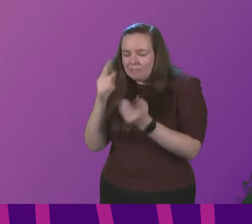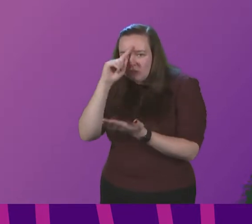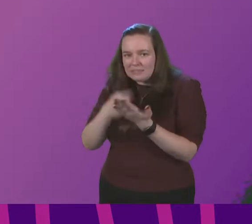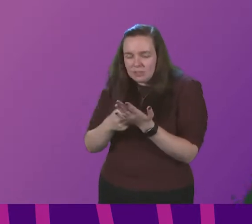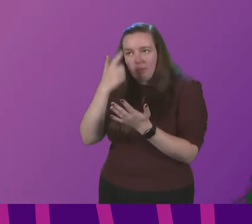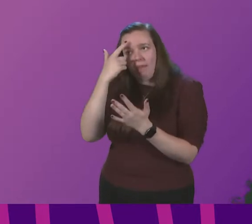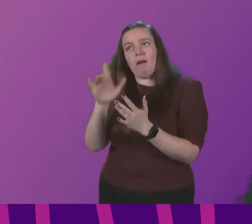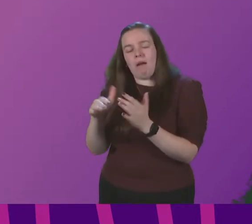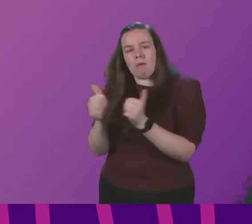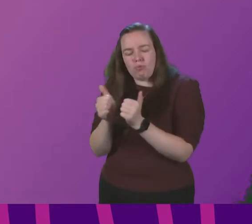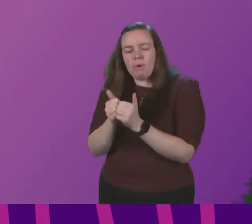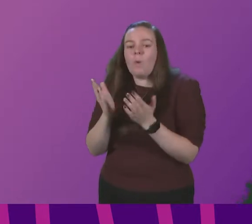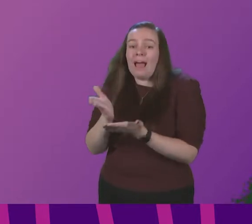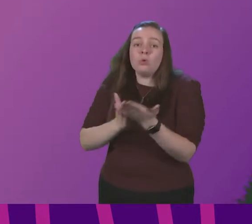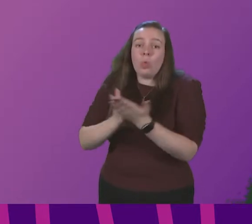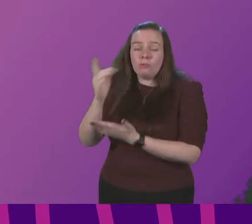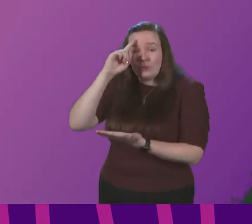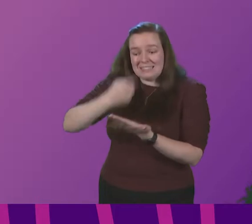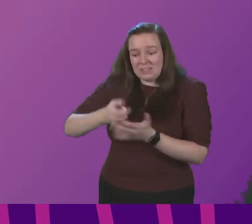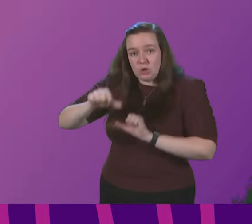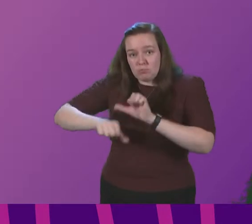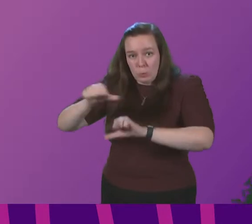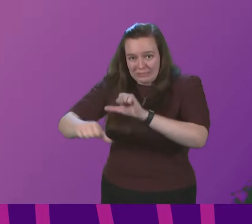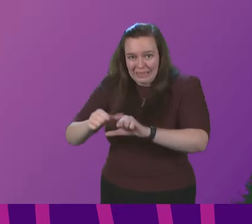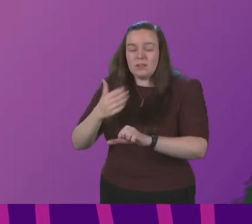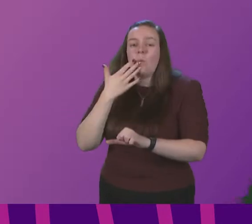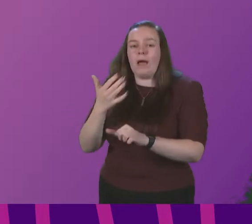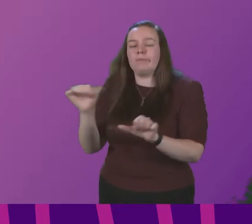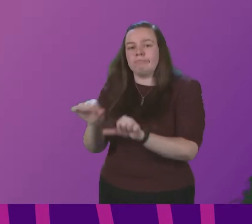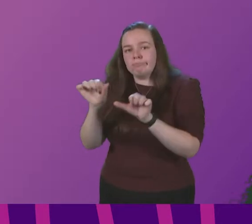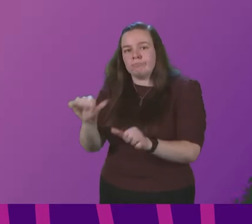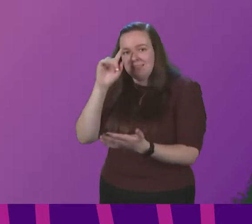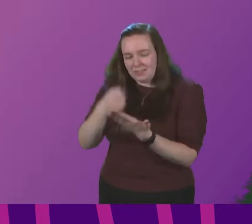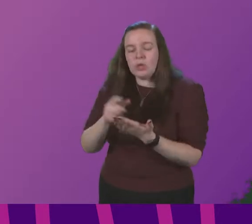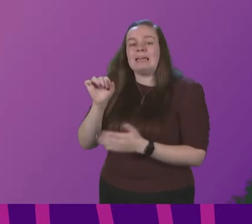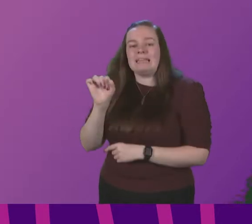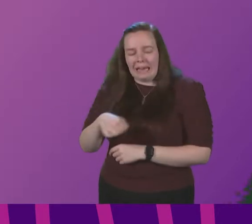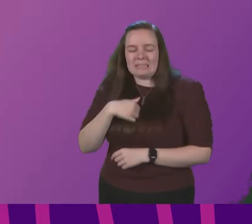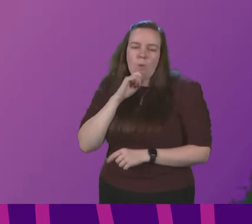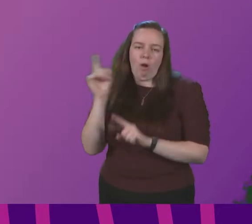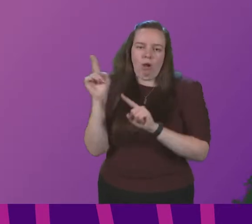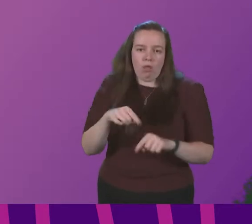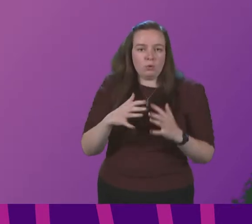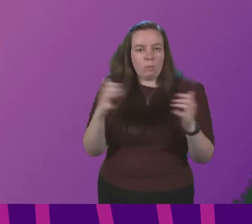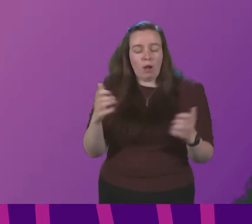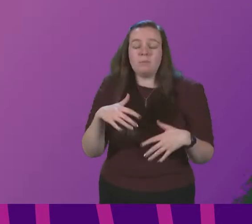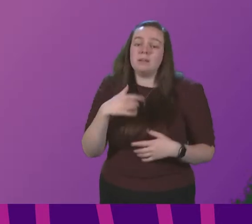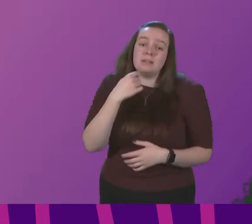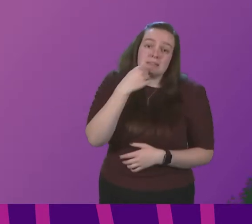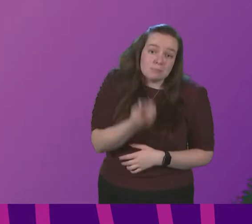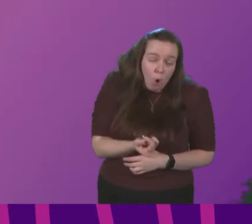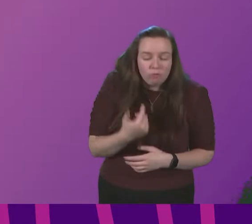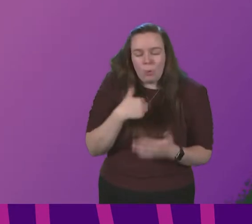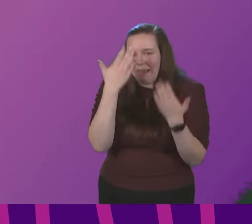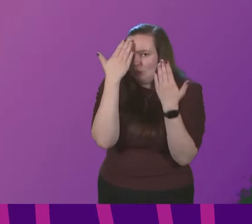think are appropriate we have to go through a decision making process when we arrive at further decisions yes I will come to Parliament whether that will be tomorrow I can't